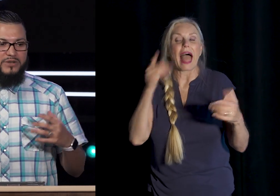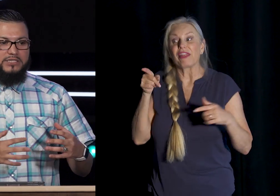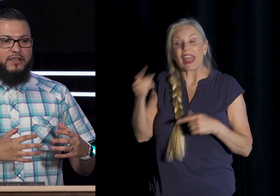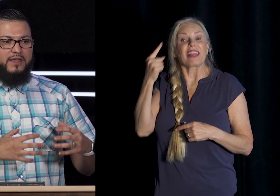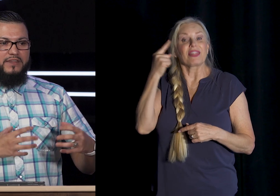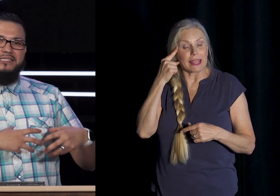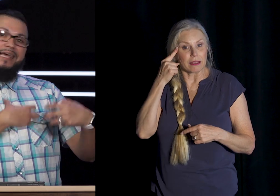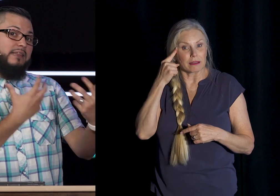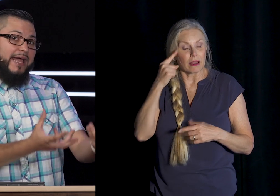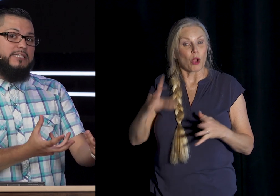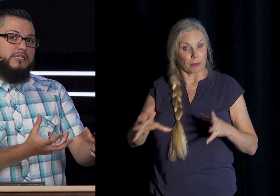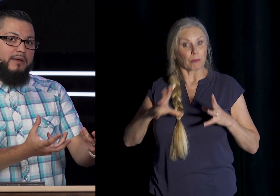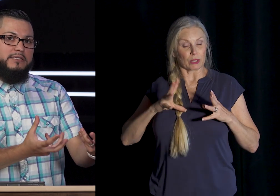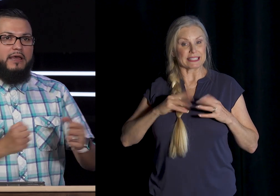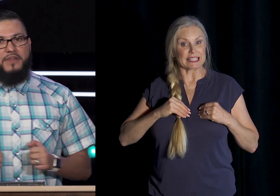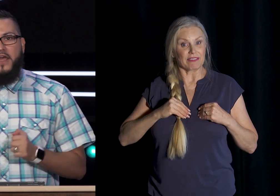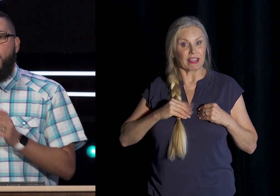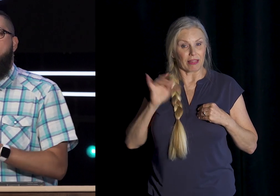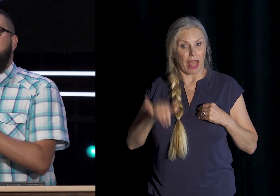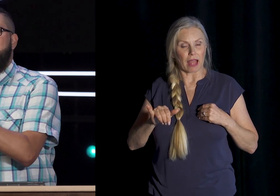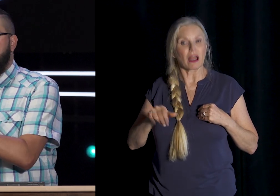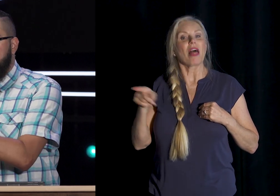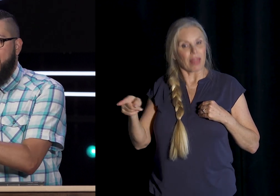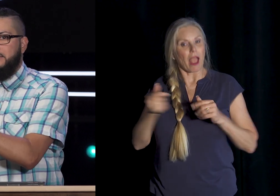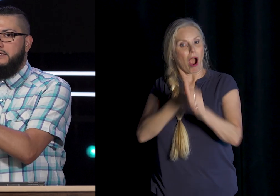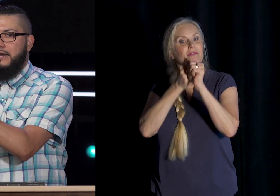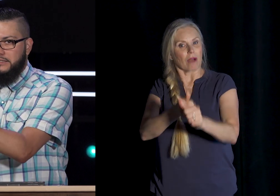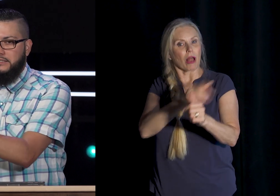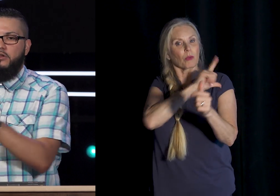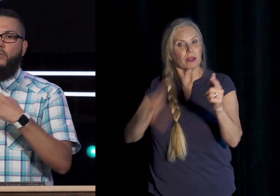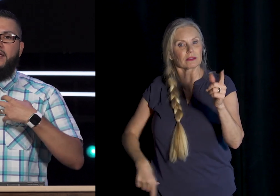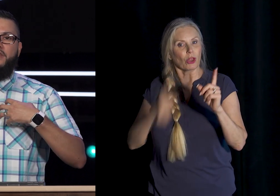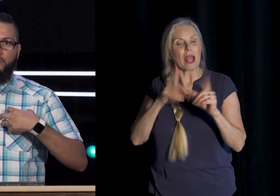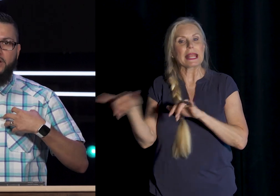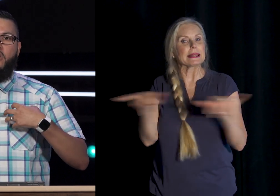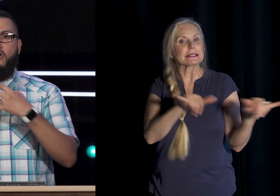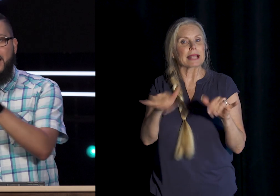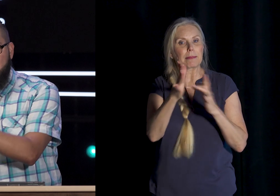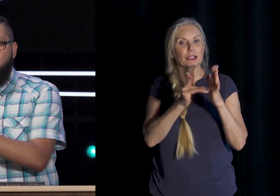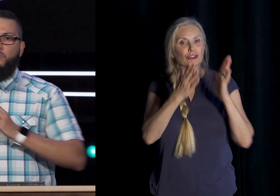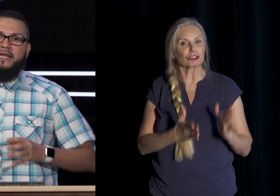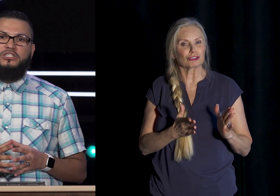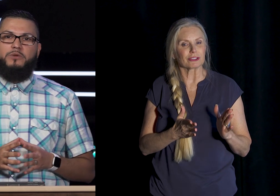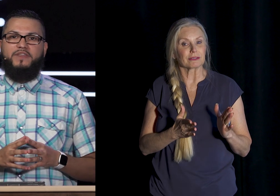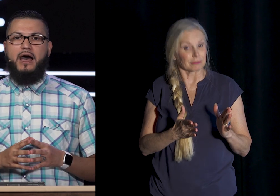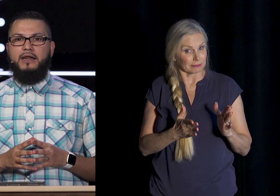receiving This enlightenment That they are walking In the light In a similar way That we are In a right relationship With God